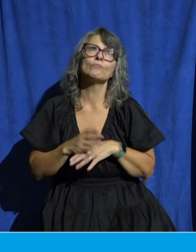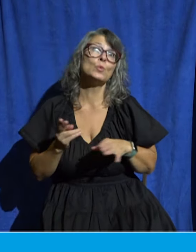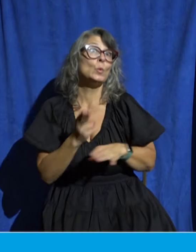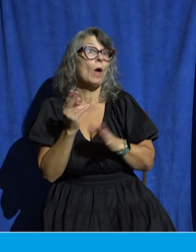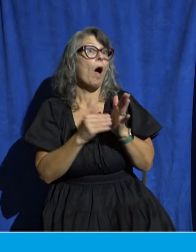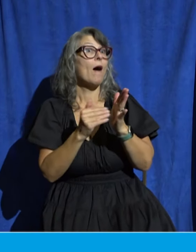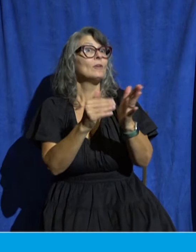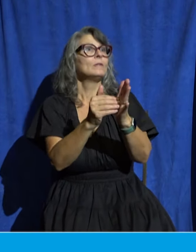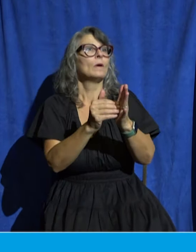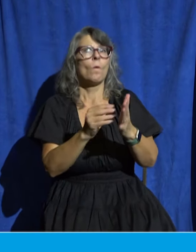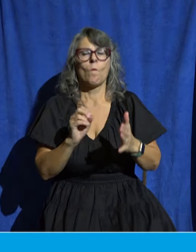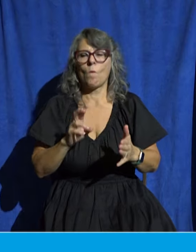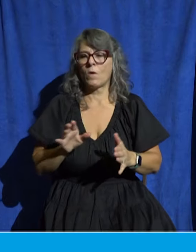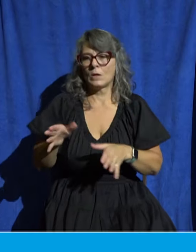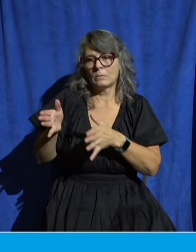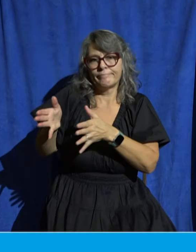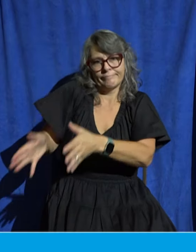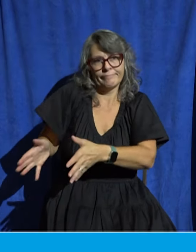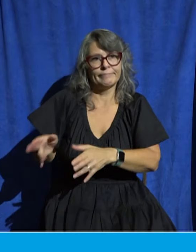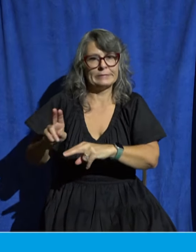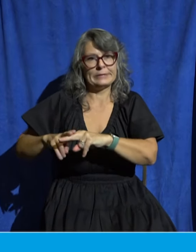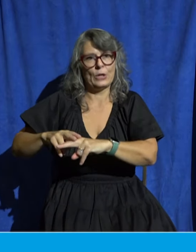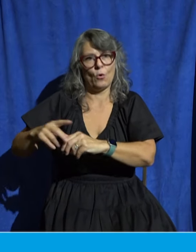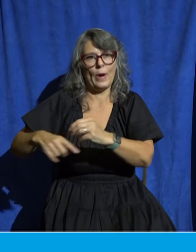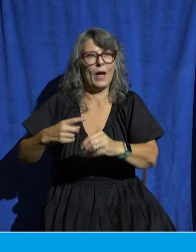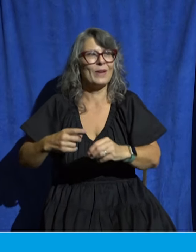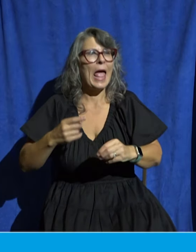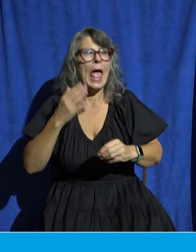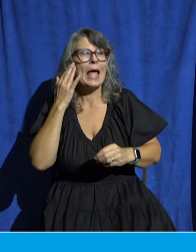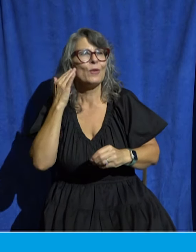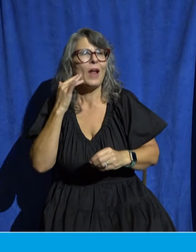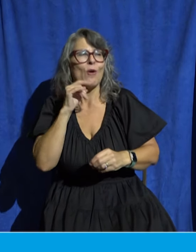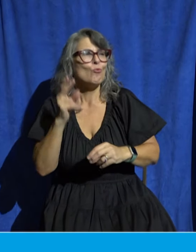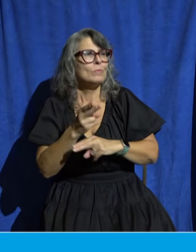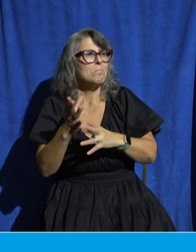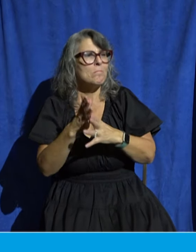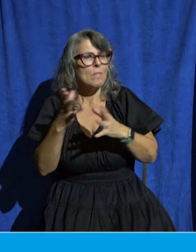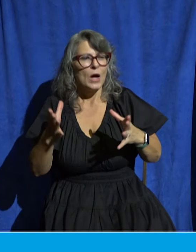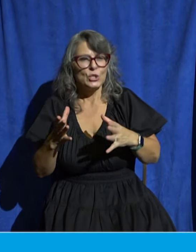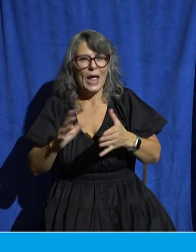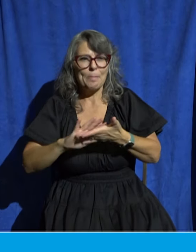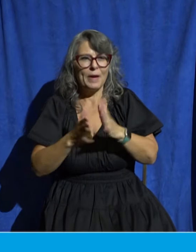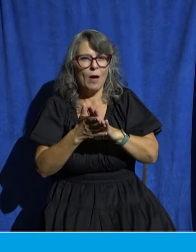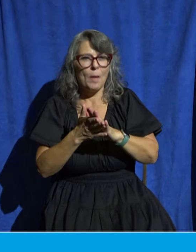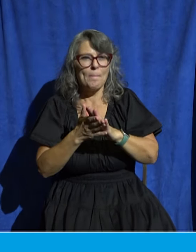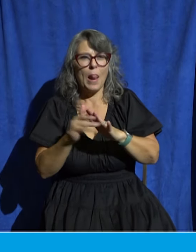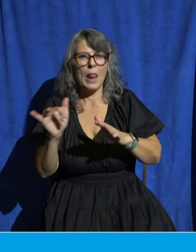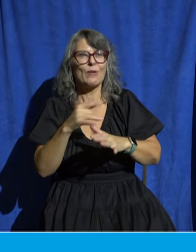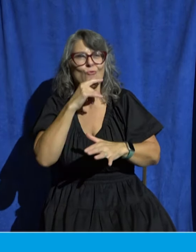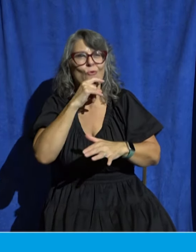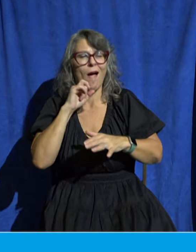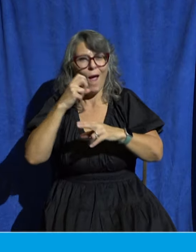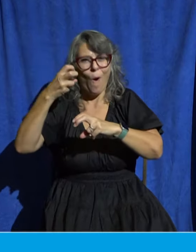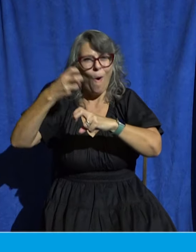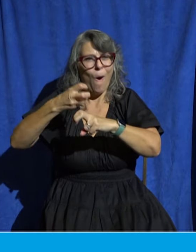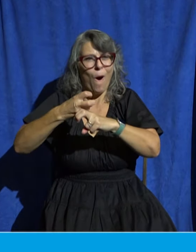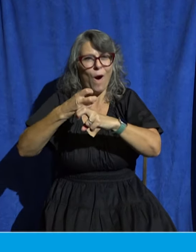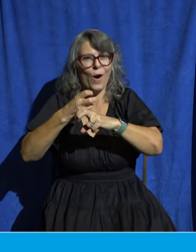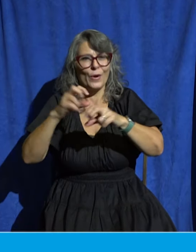it sits around and then the top kind of hardens up and then you don't really know how to use it again. And because I didn't have a lot of experience, every time